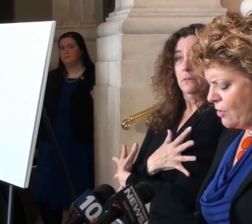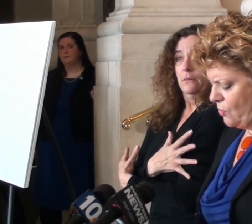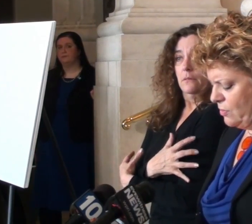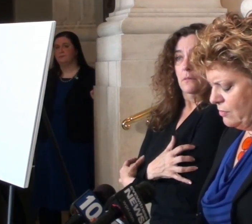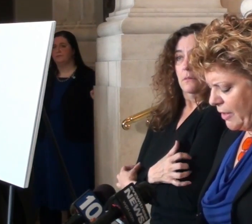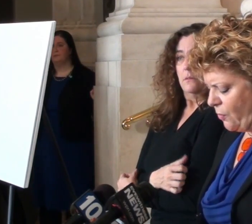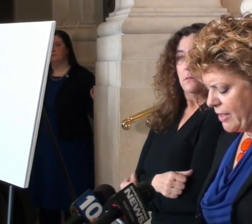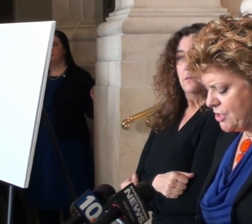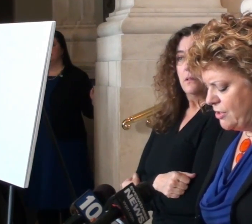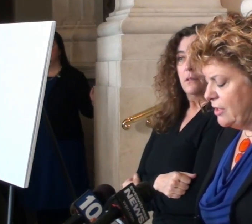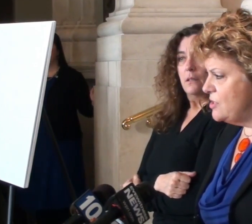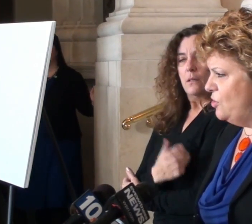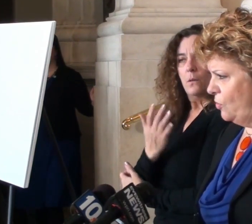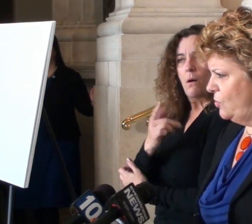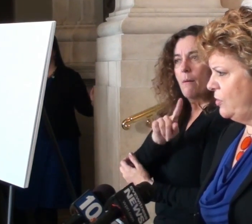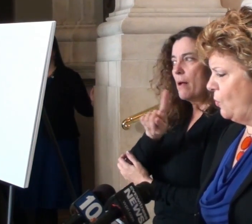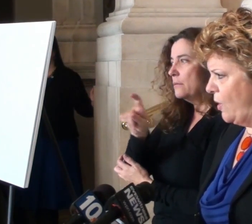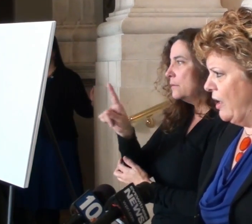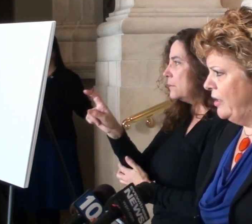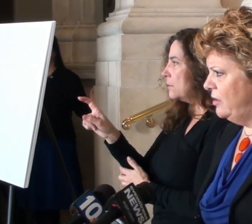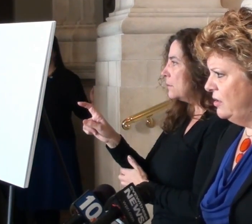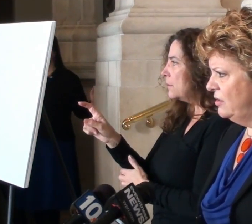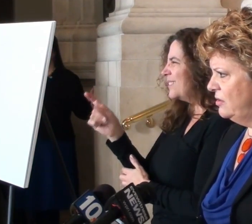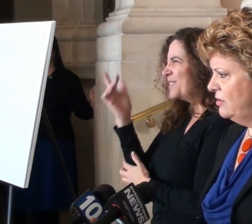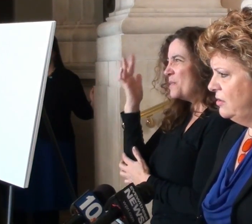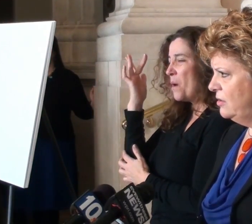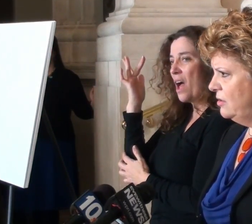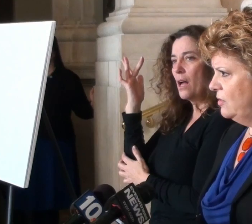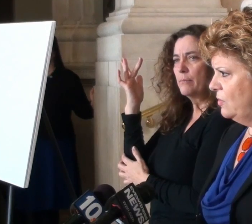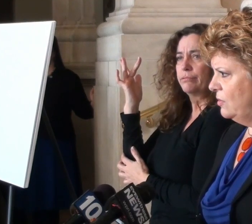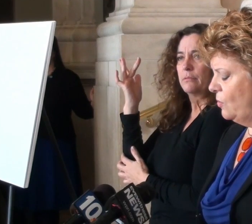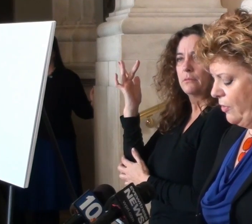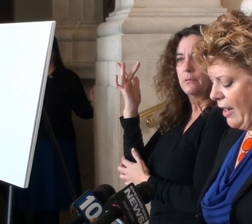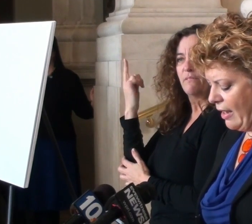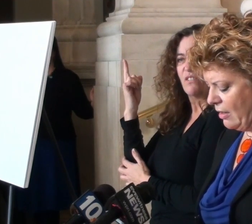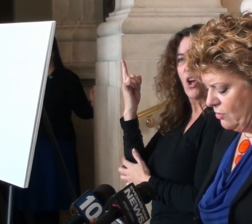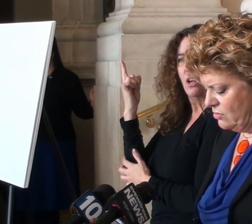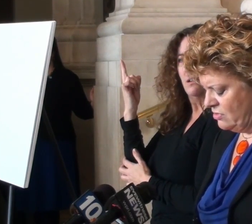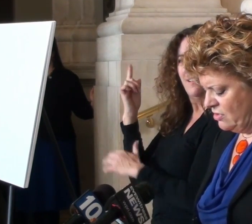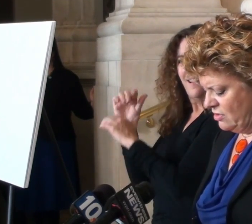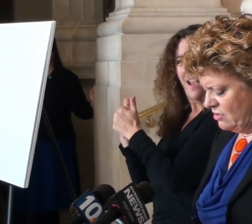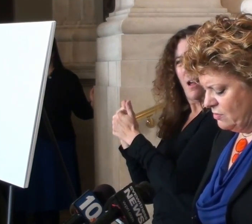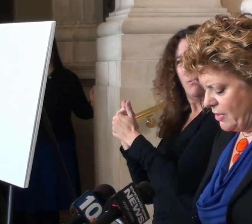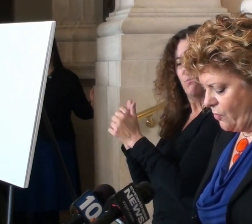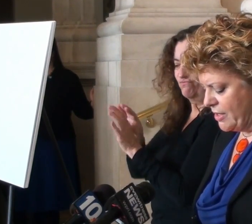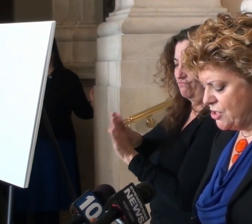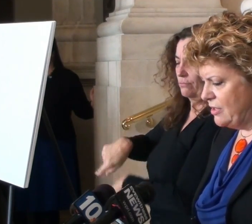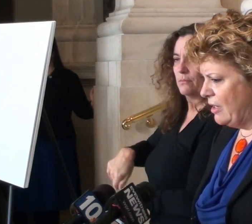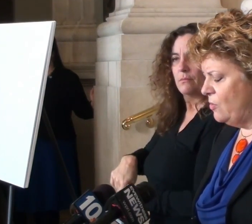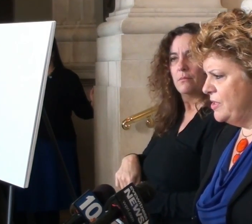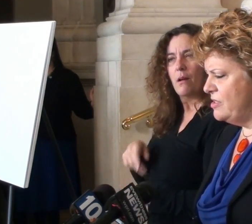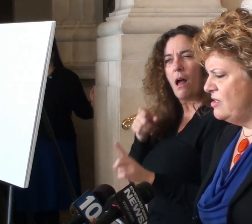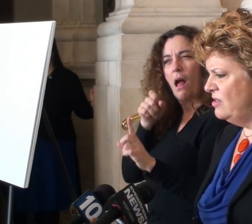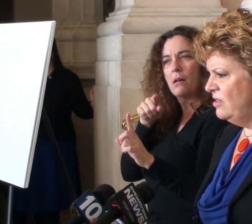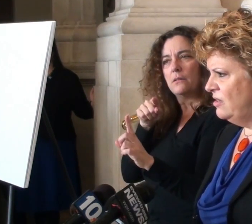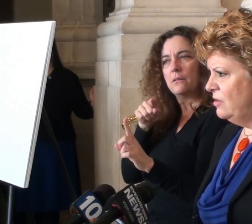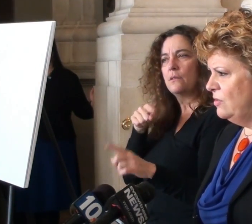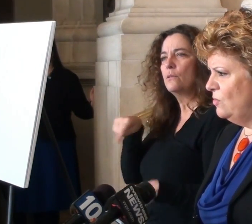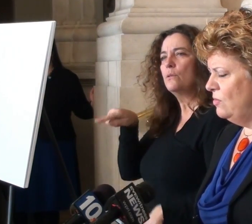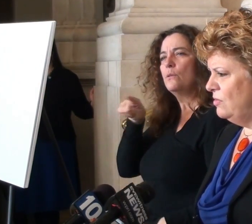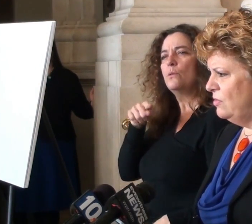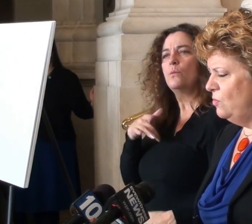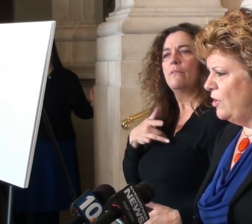So my question is no longer why or how. My question now is